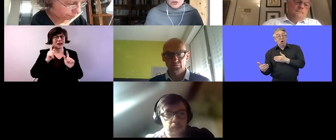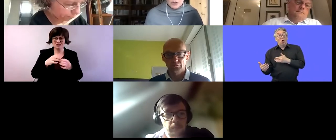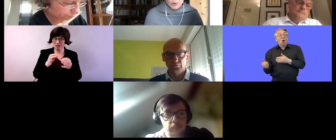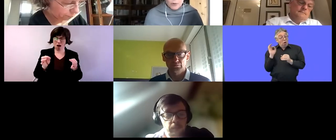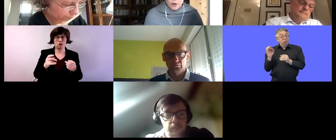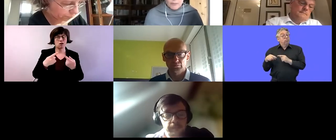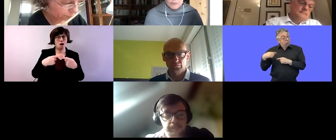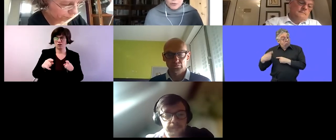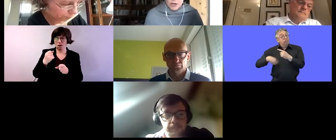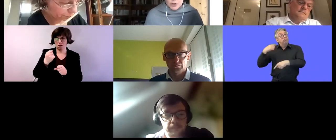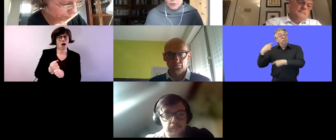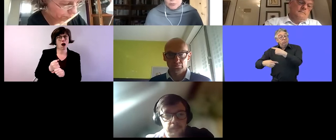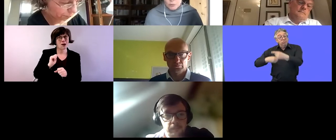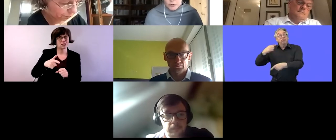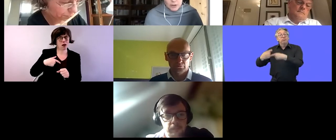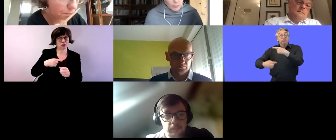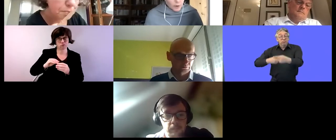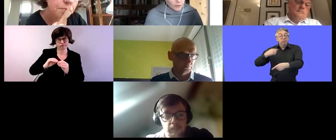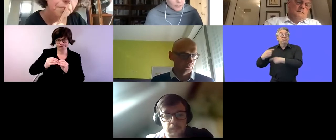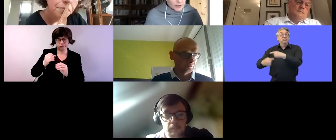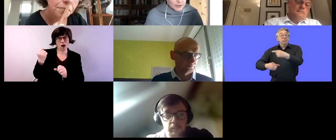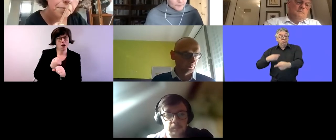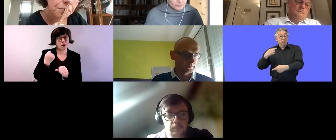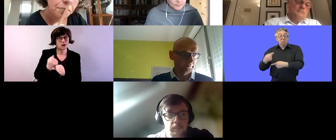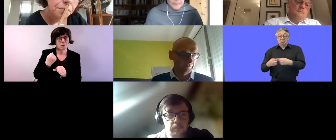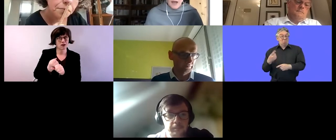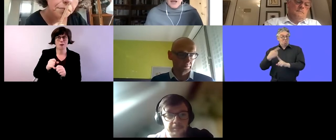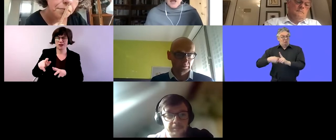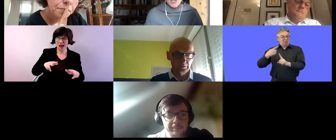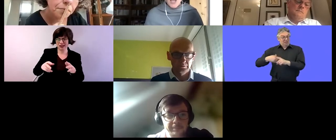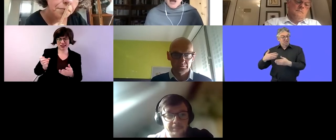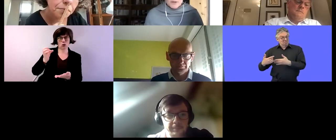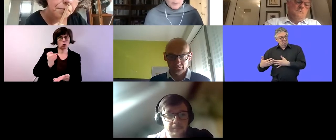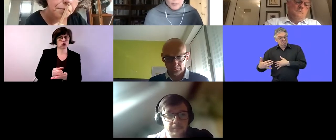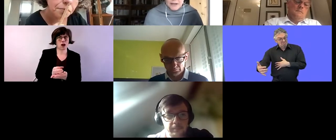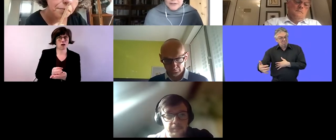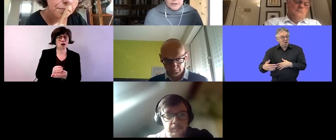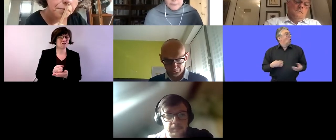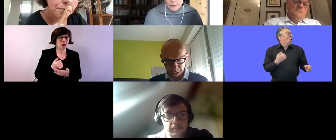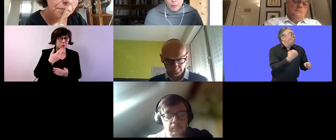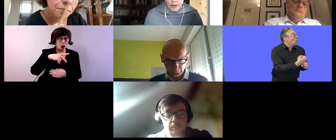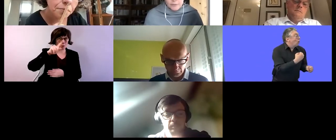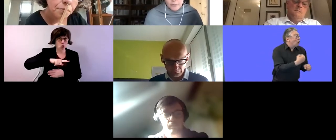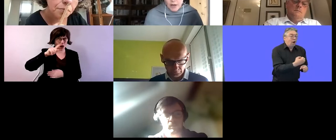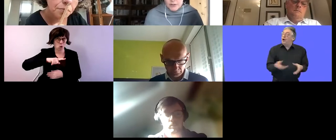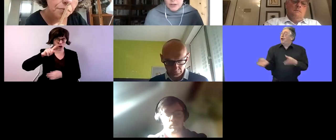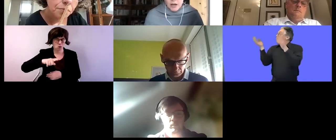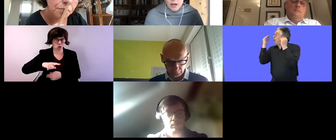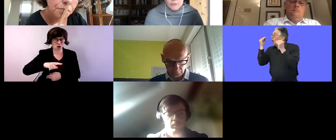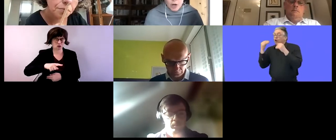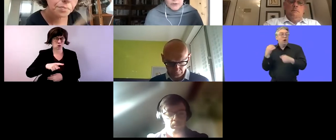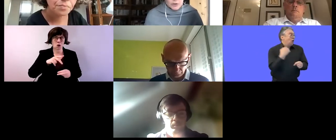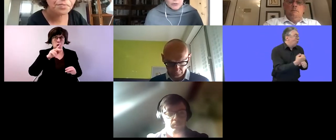internship program duration which was a number of months and people were placed in a very wide variety